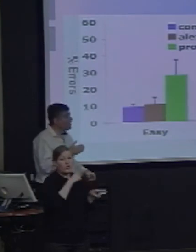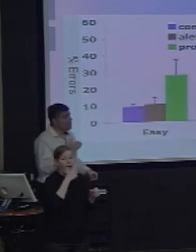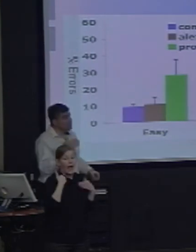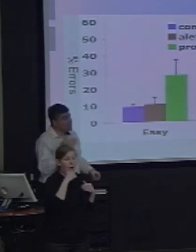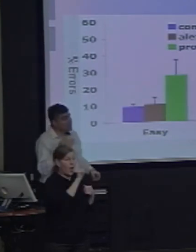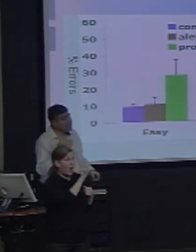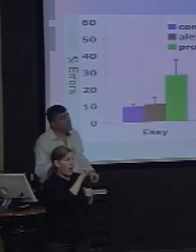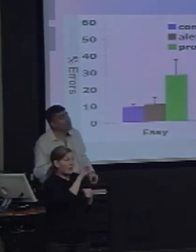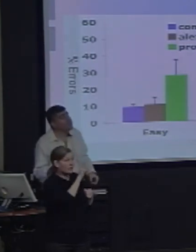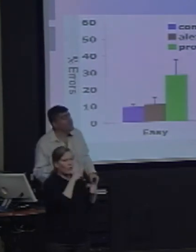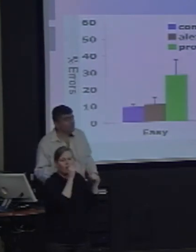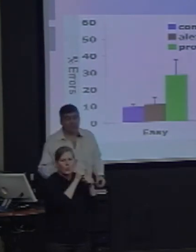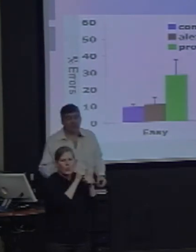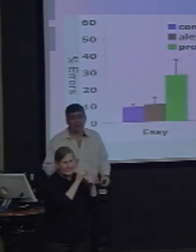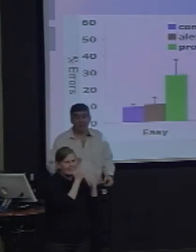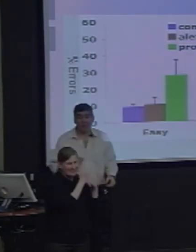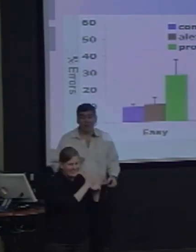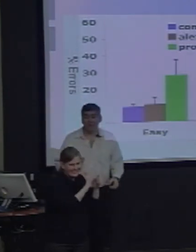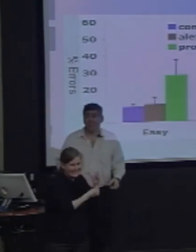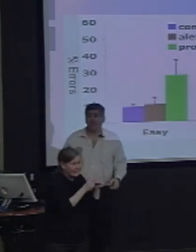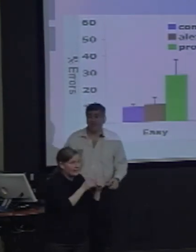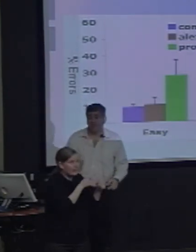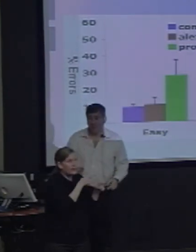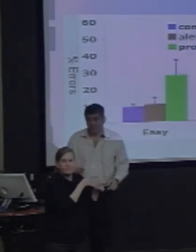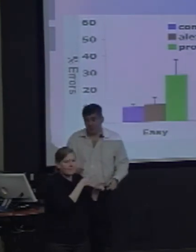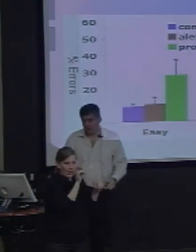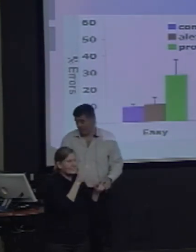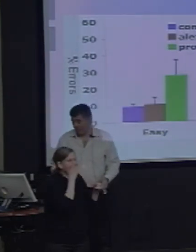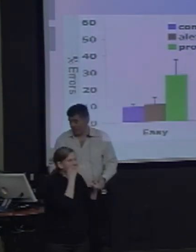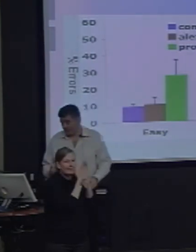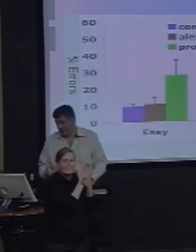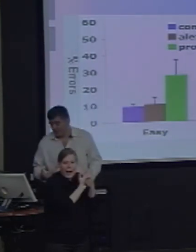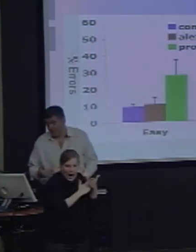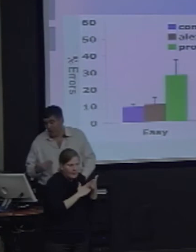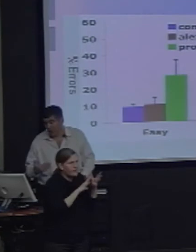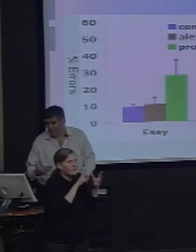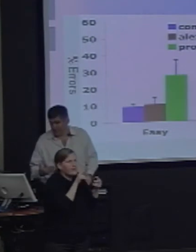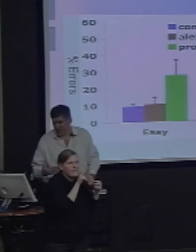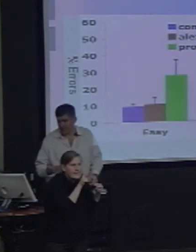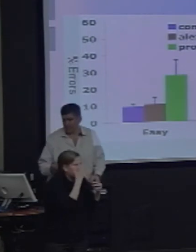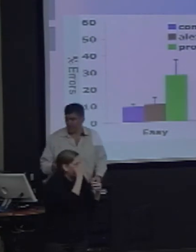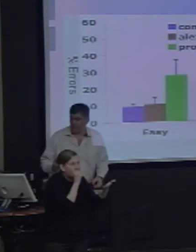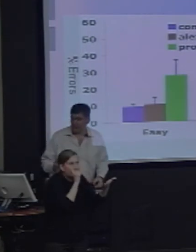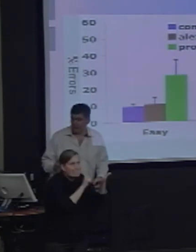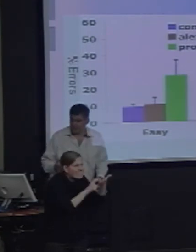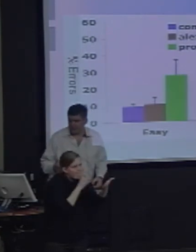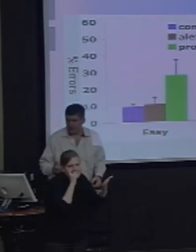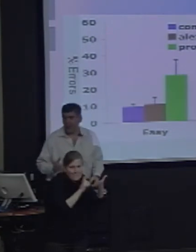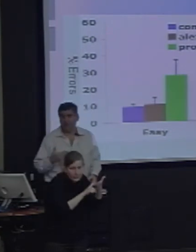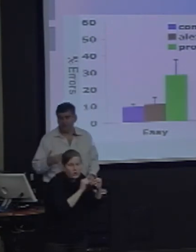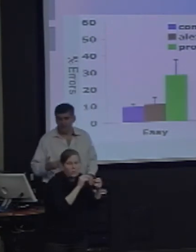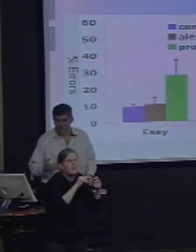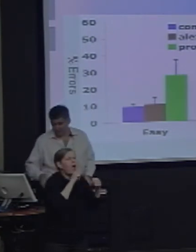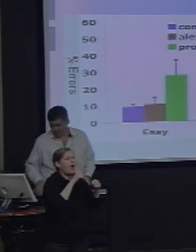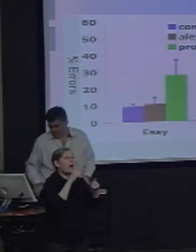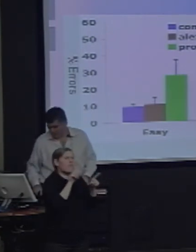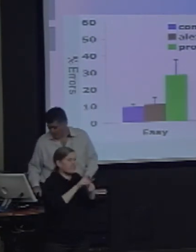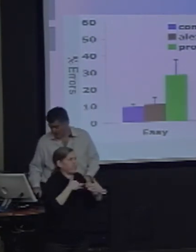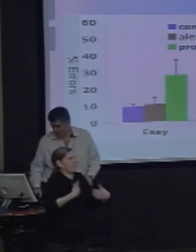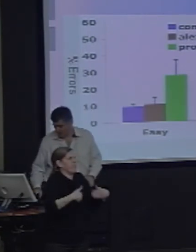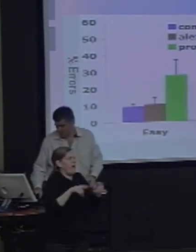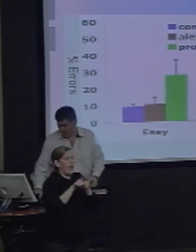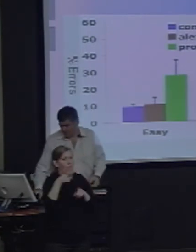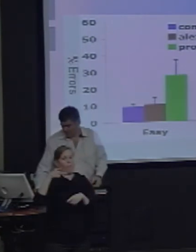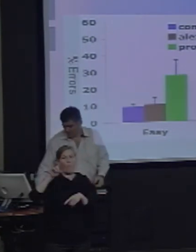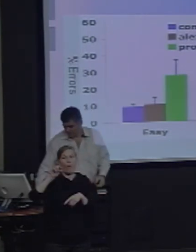an intermediate level of impairment here in face discrimination. Not quite as bad as the prosopagnosics, but substantially